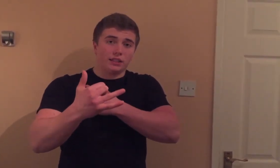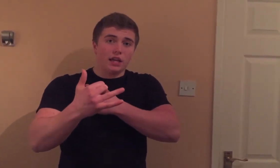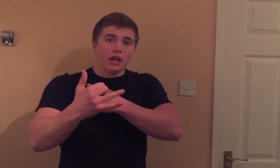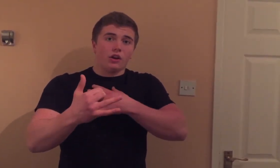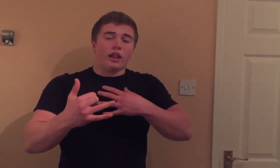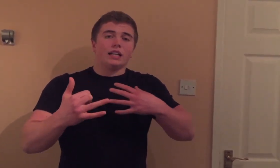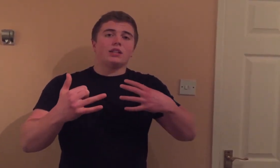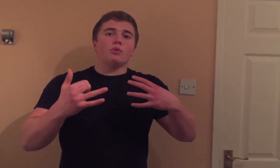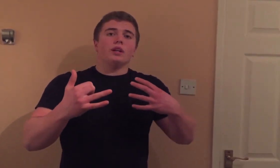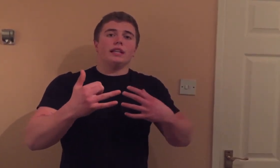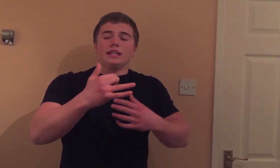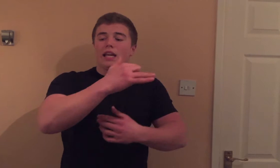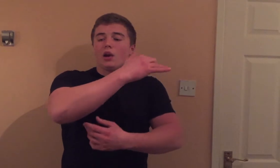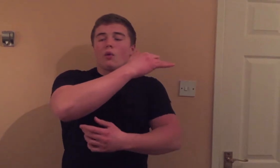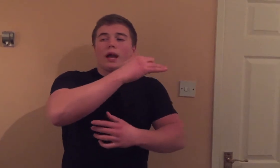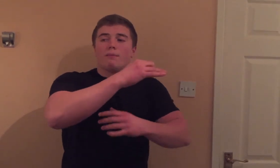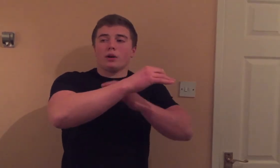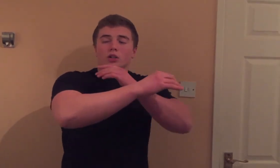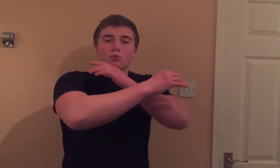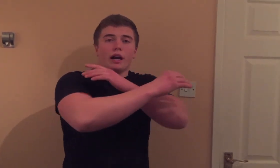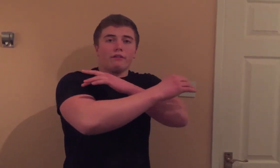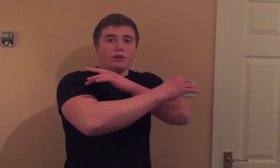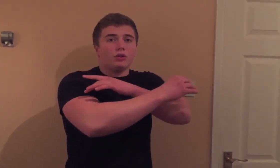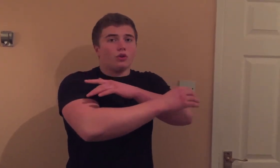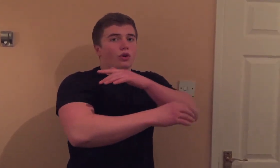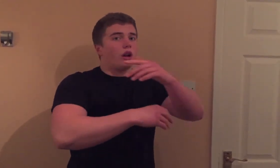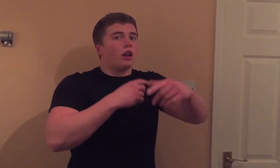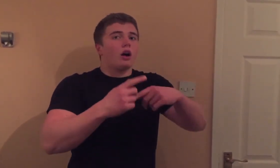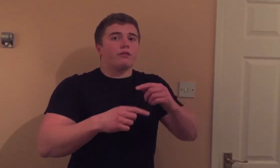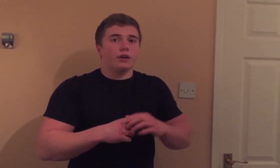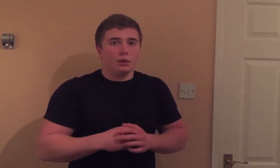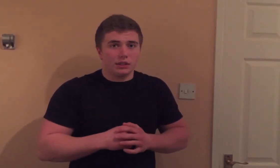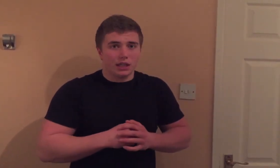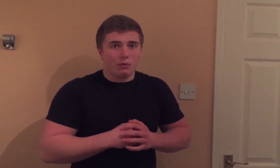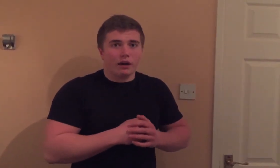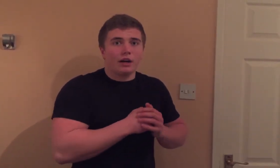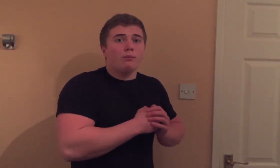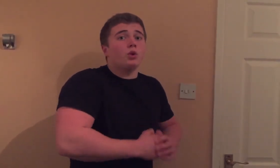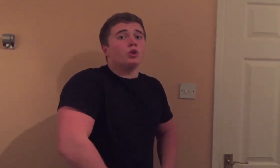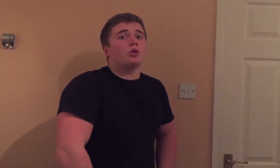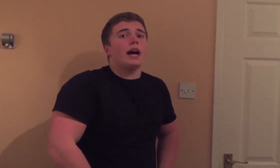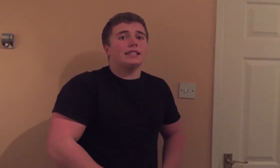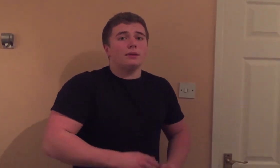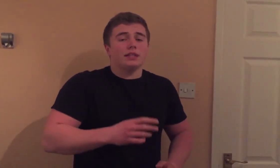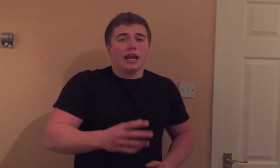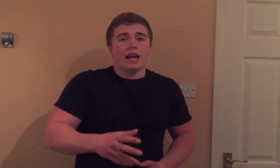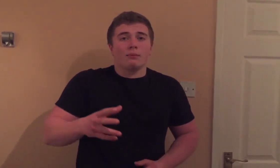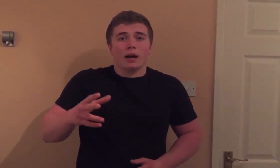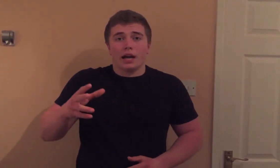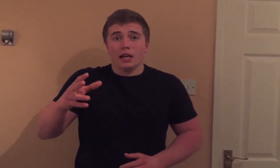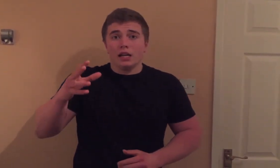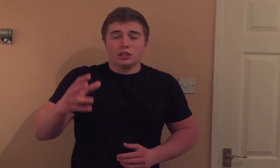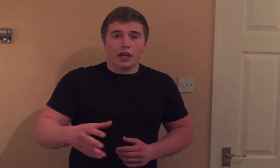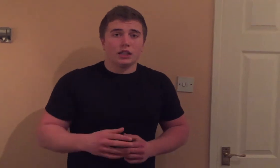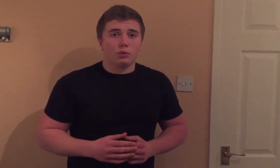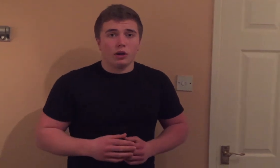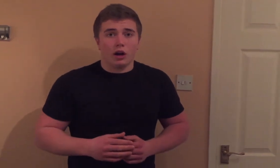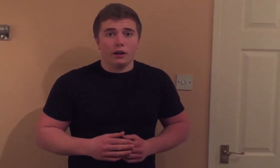Now that's the really takeaway because whenever you're doing a lot of frequency, whenever I'm doing triceps at the end of my chest workout,